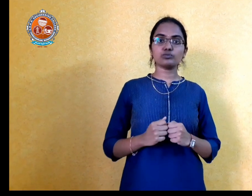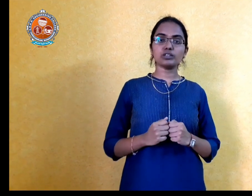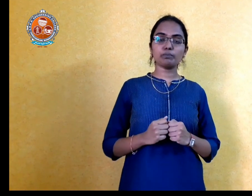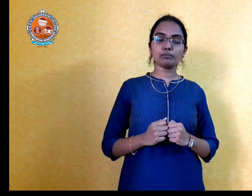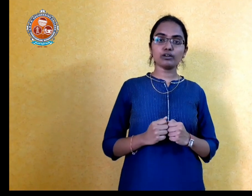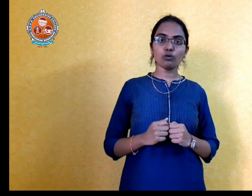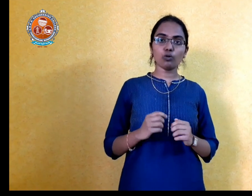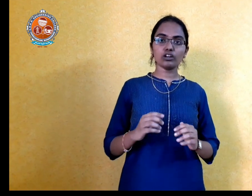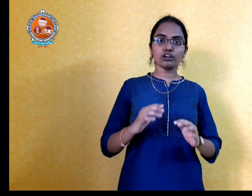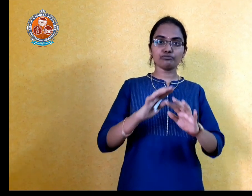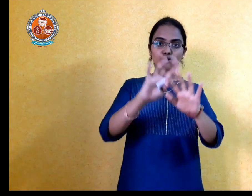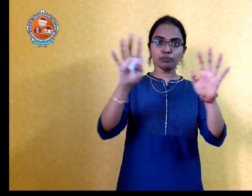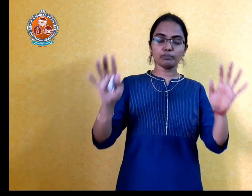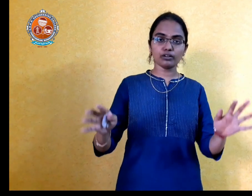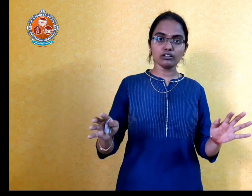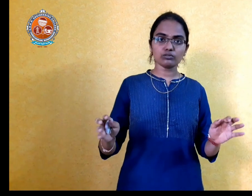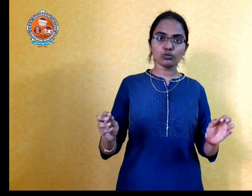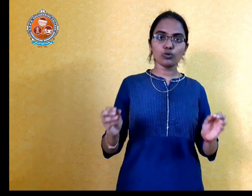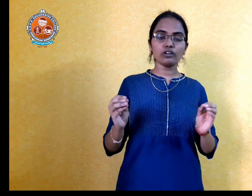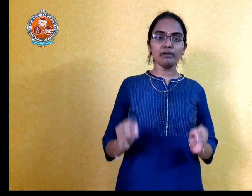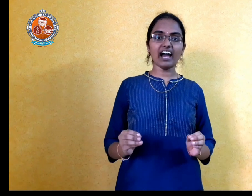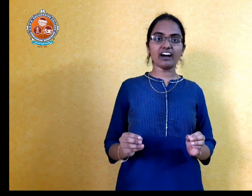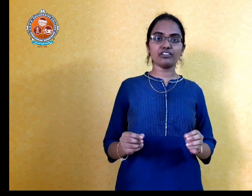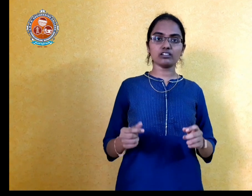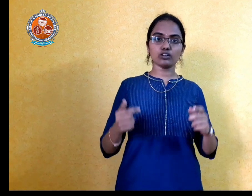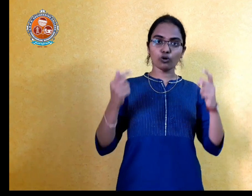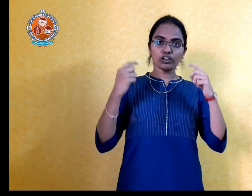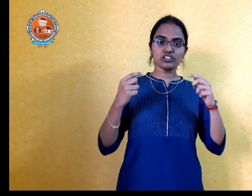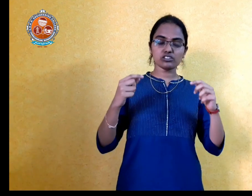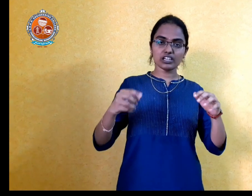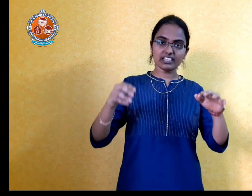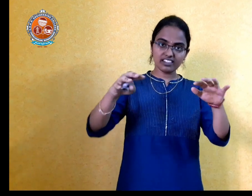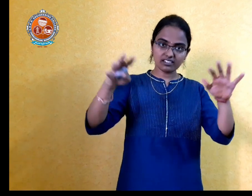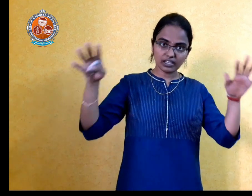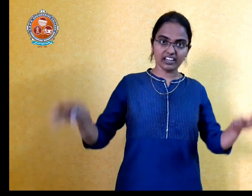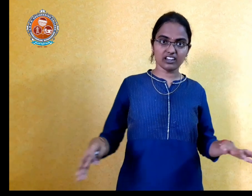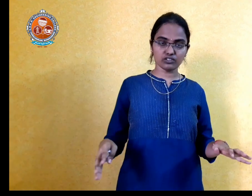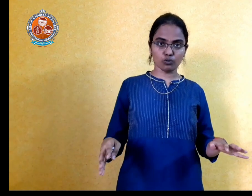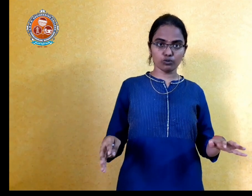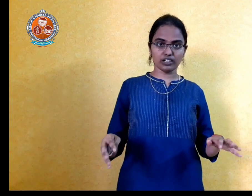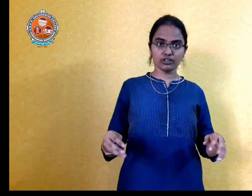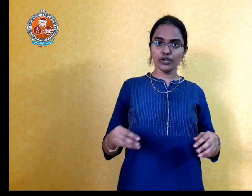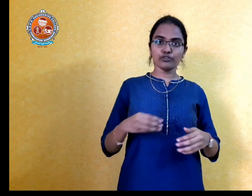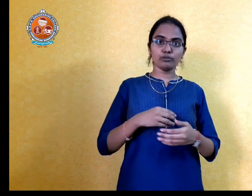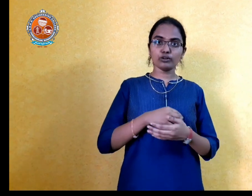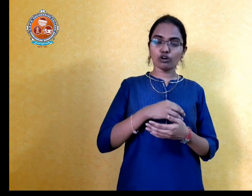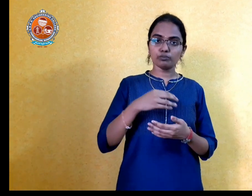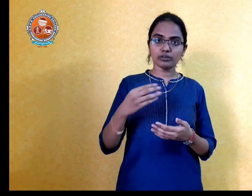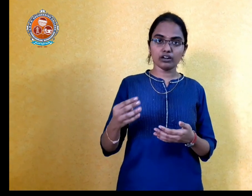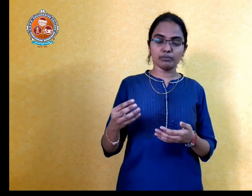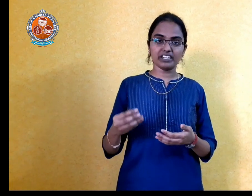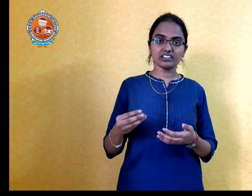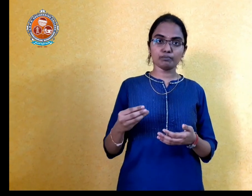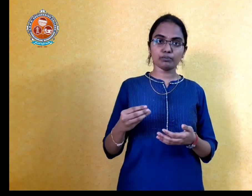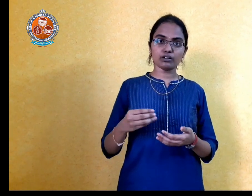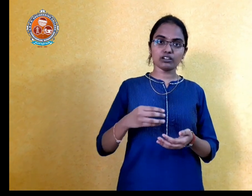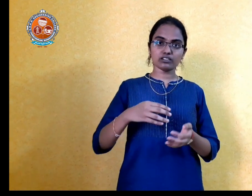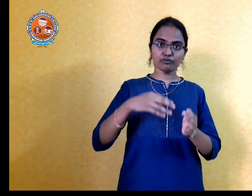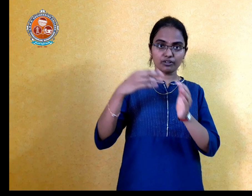with the people only a few people who will be having the knowledge in these areas only you will be not meeting the people from